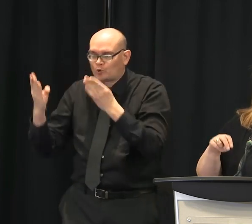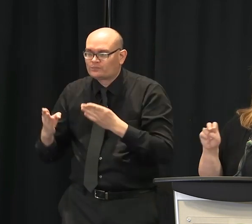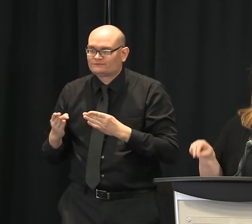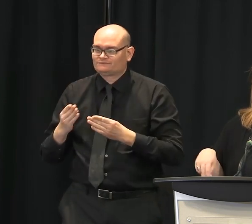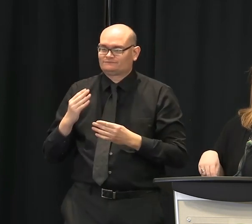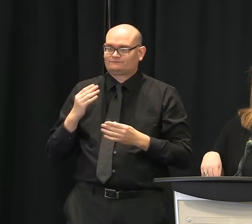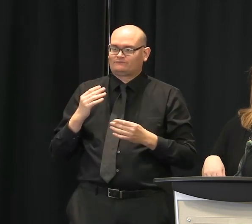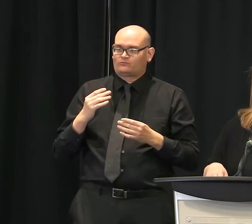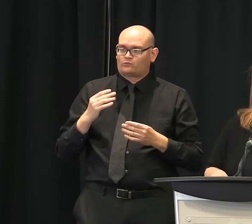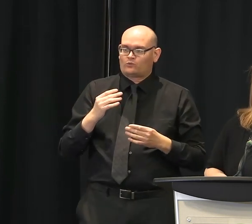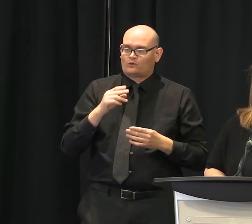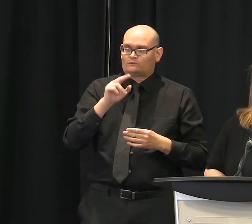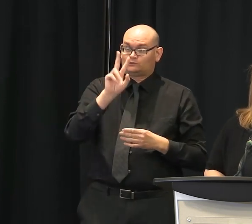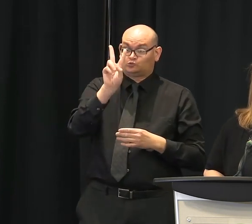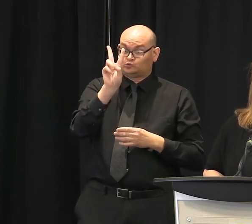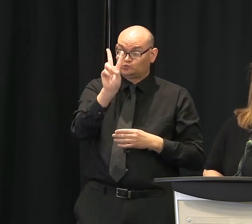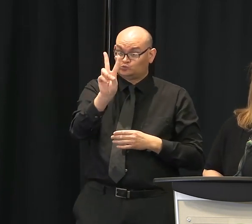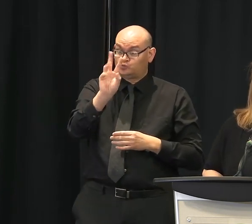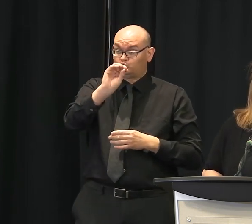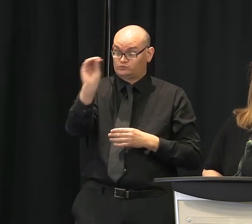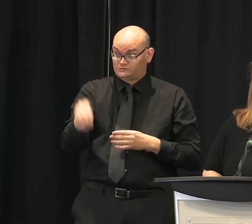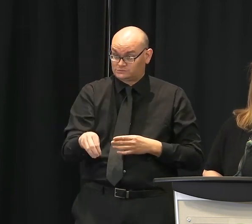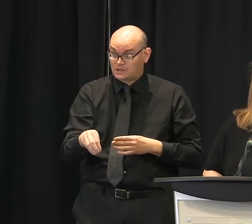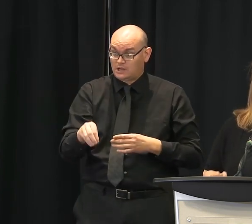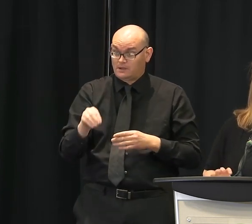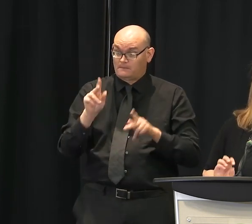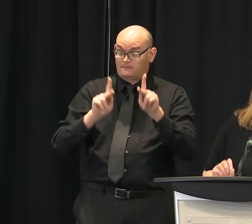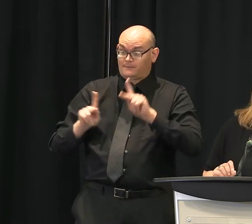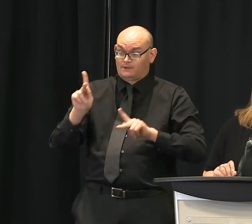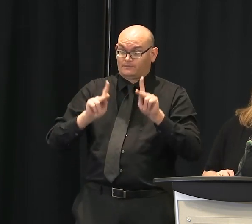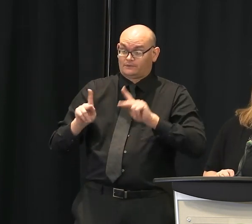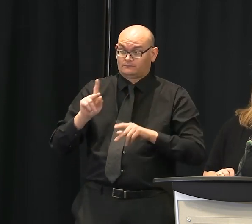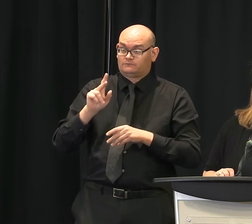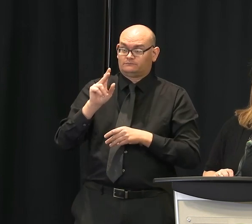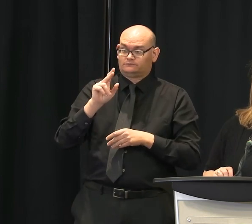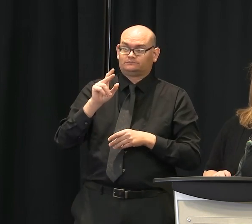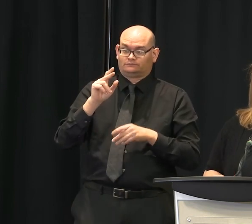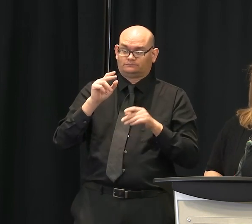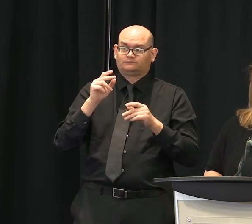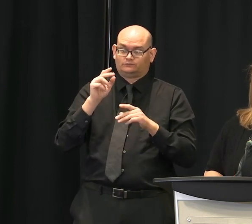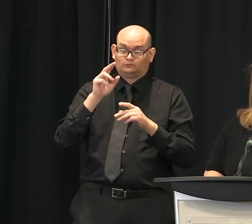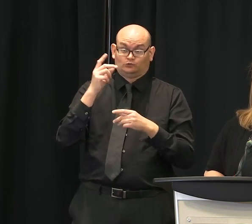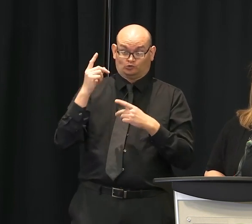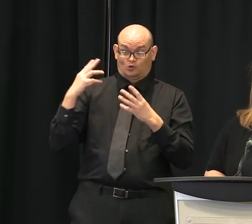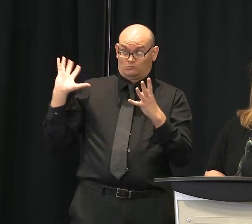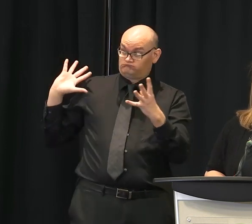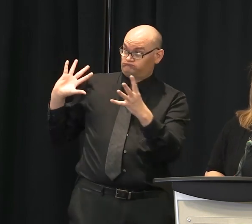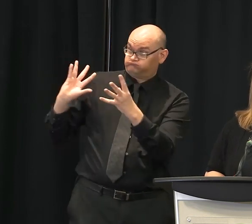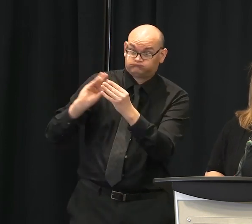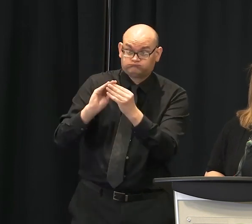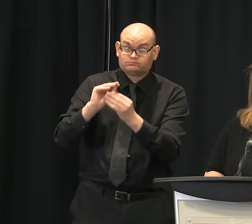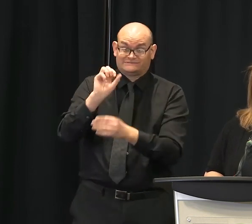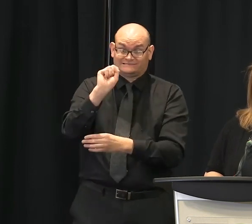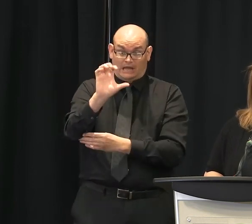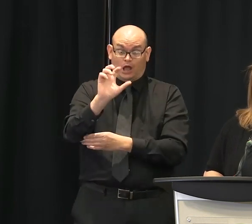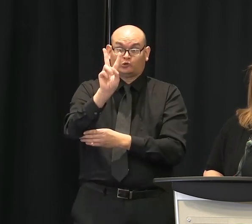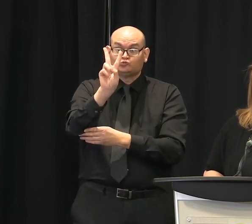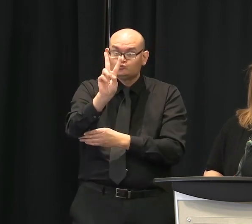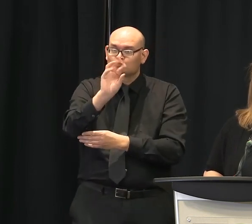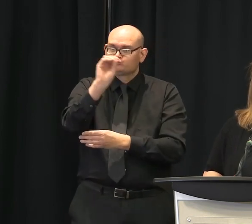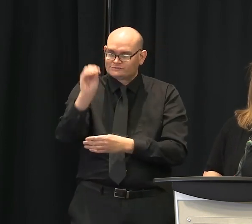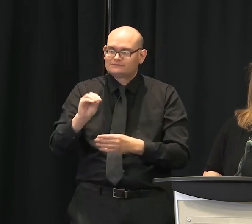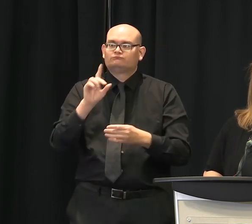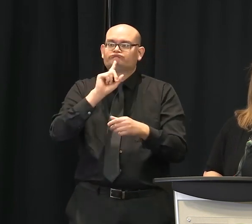May and for June. So, therefore, our goal is to test about 110 South Carolinians per month for the next couple of months